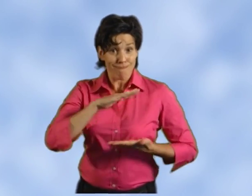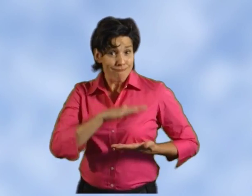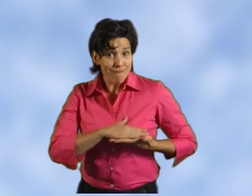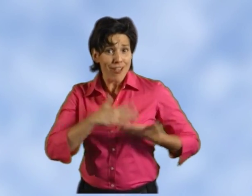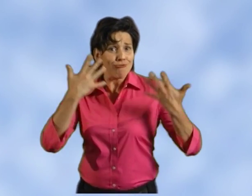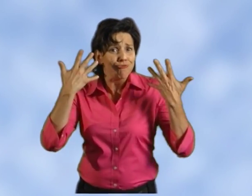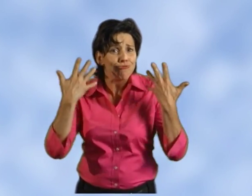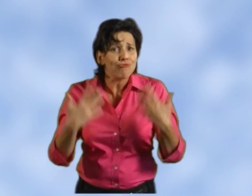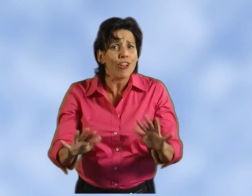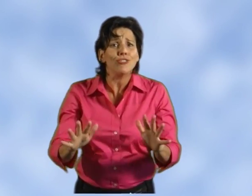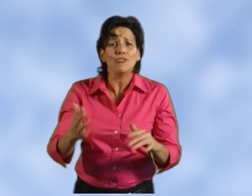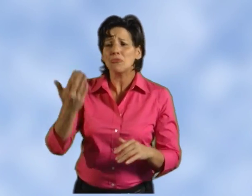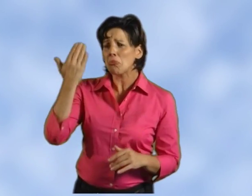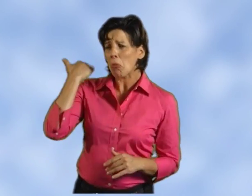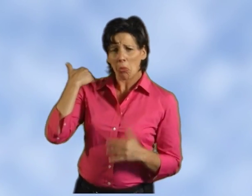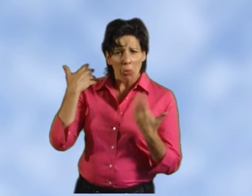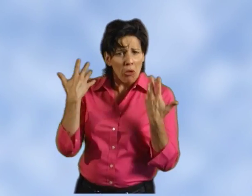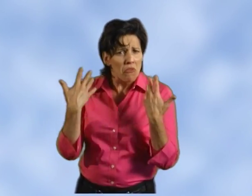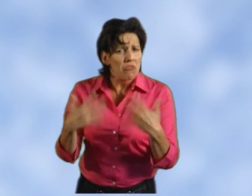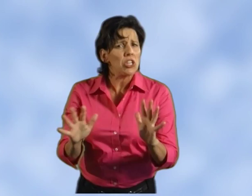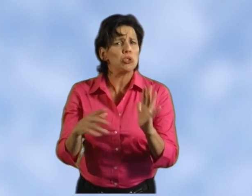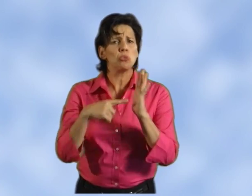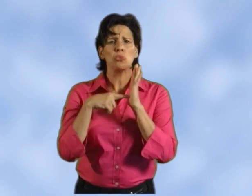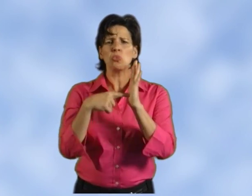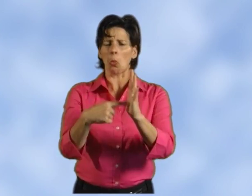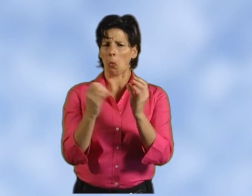If a mammogram in the past showed no disease,